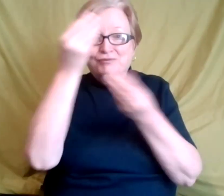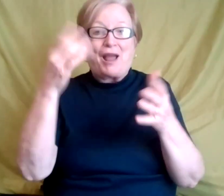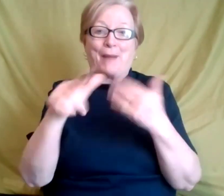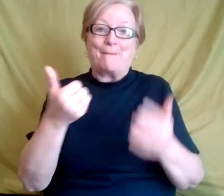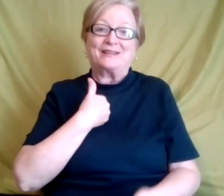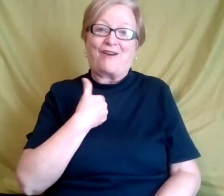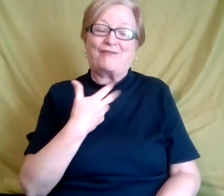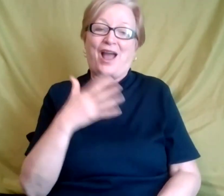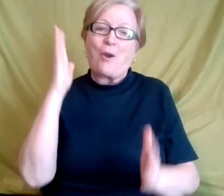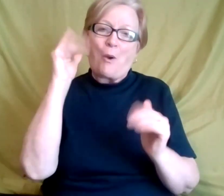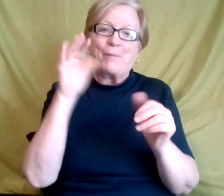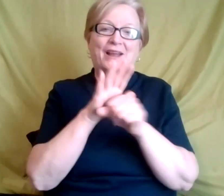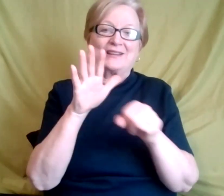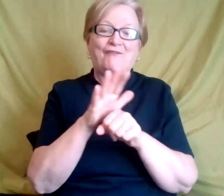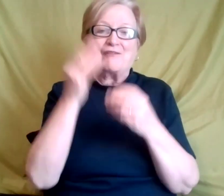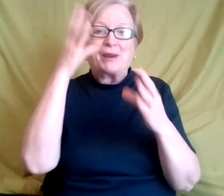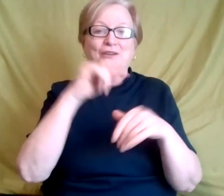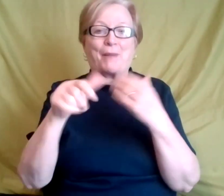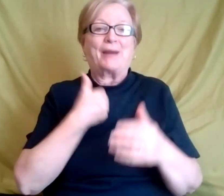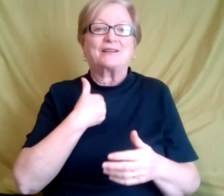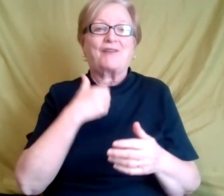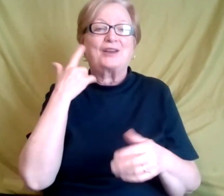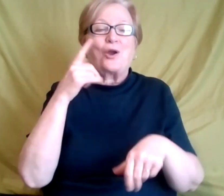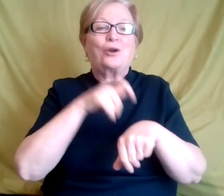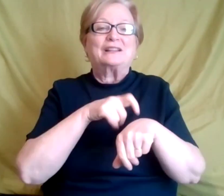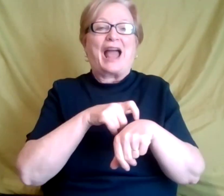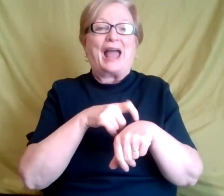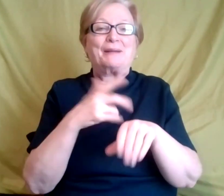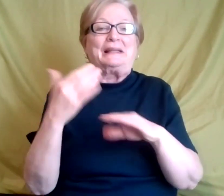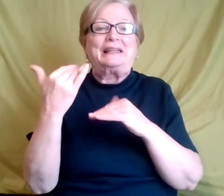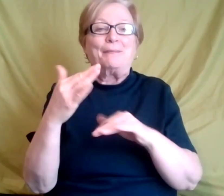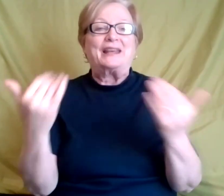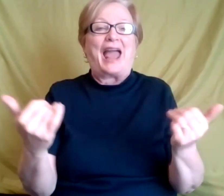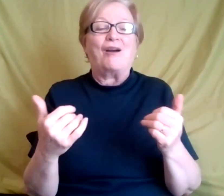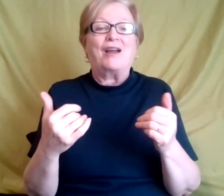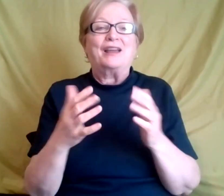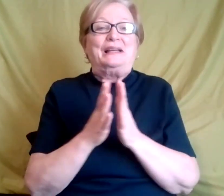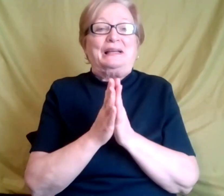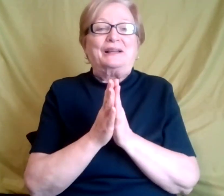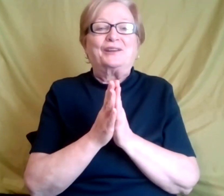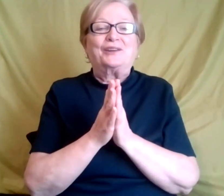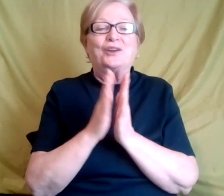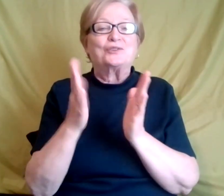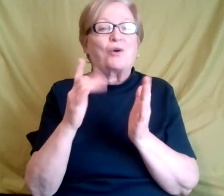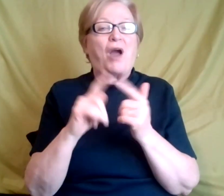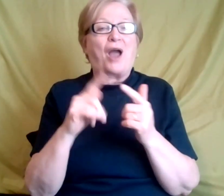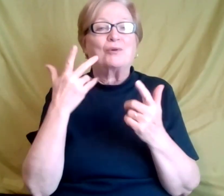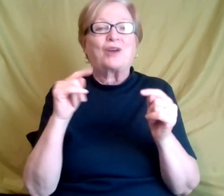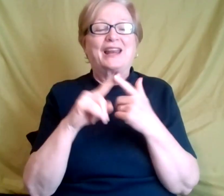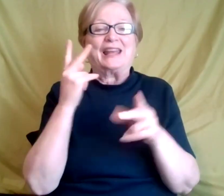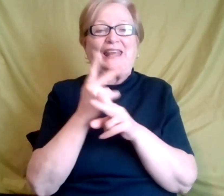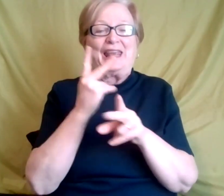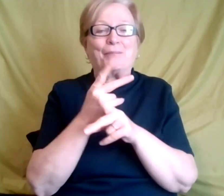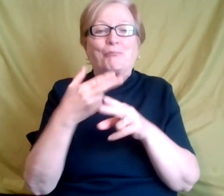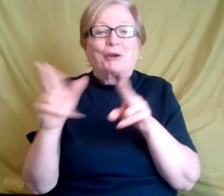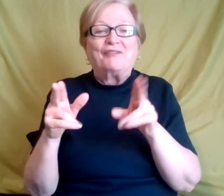information about myself and I know time constraints and things like that. Uh, so I will definitely try to keep it brief because